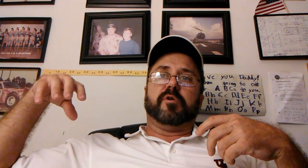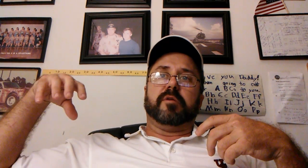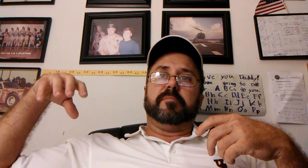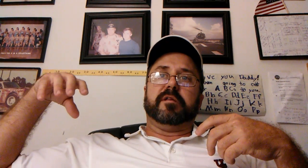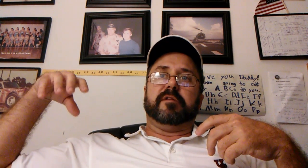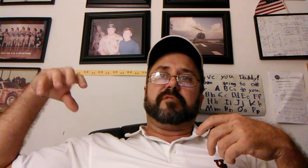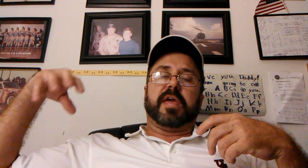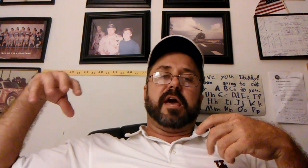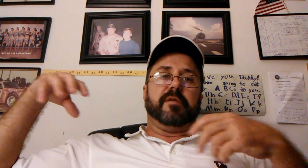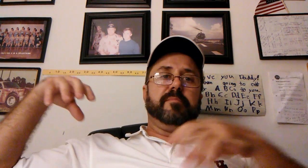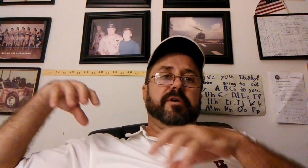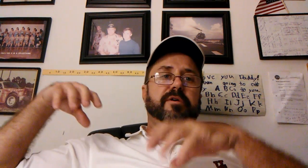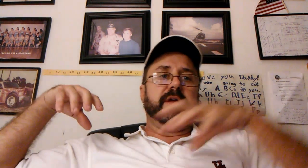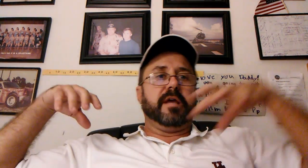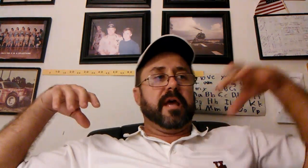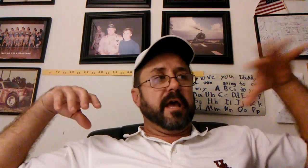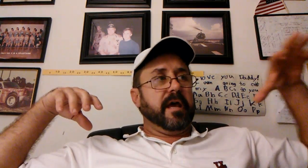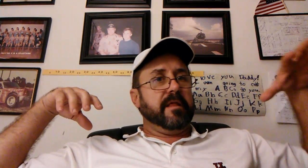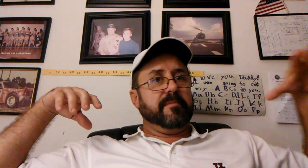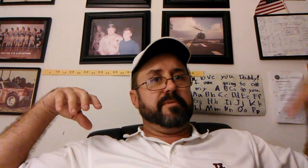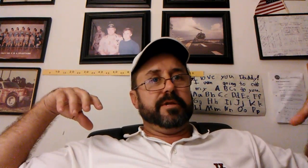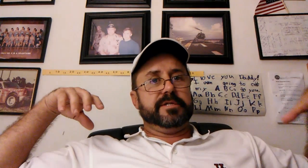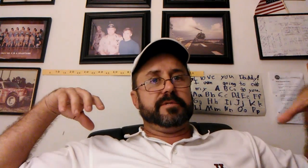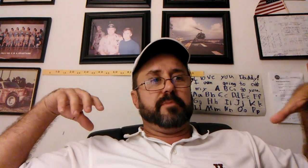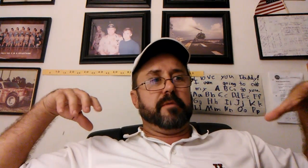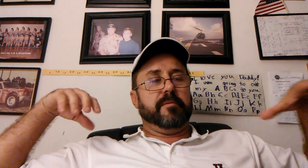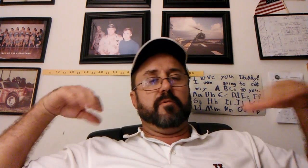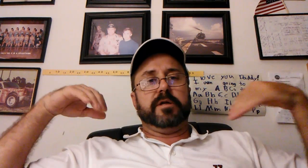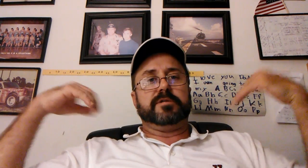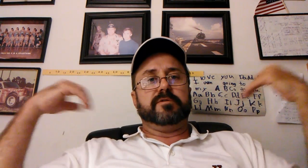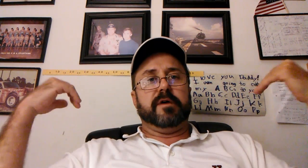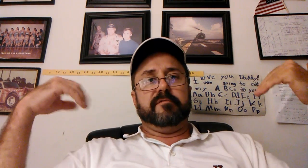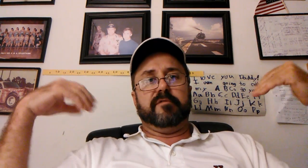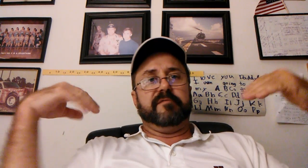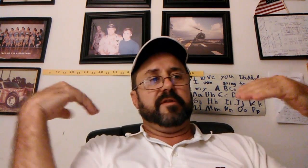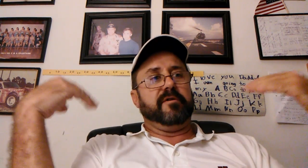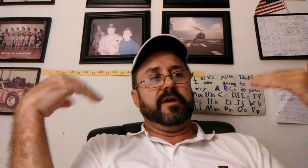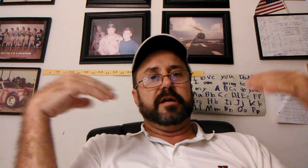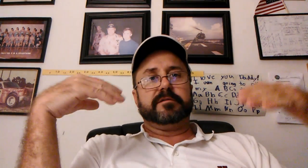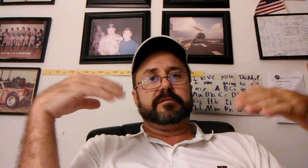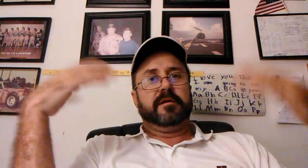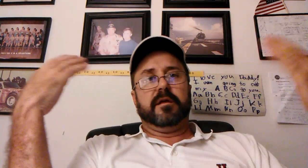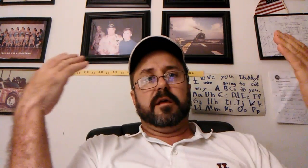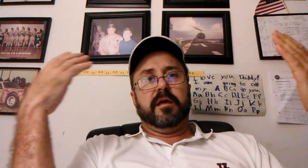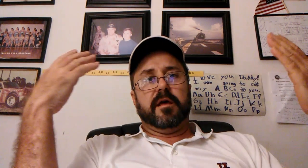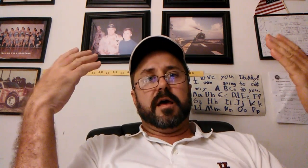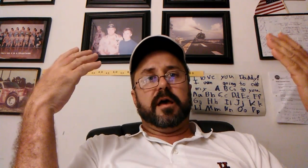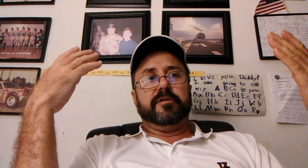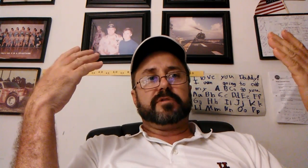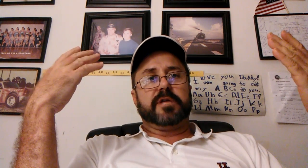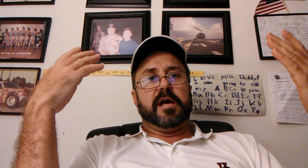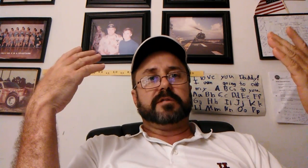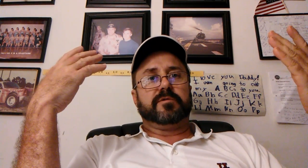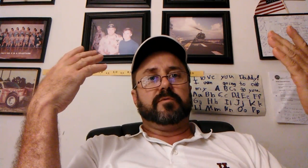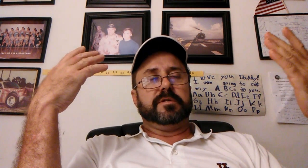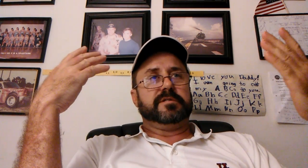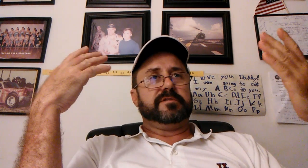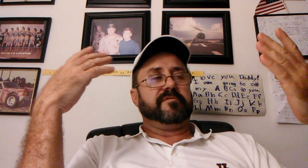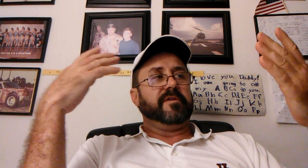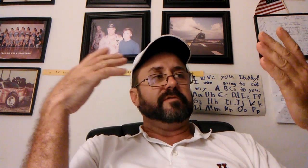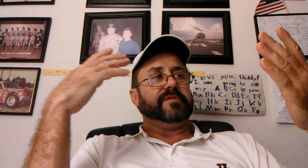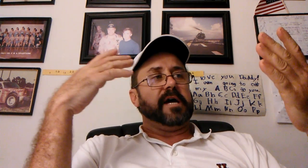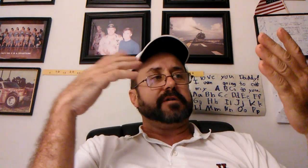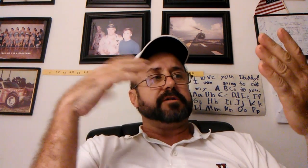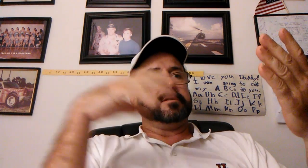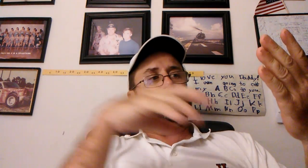Department of Accountability and the Police Department, whatsoever. If there is, there's consequences for those actions.